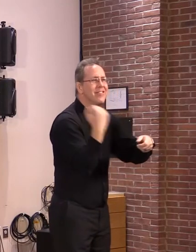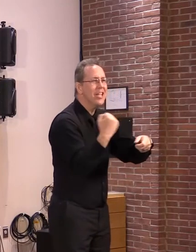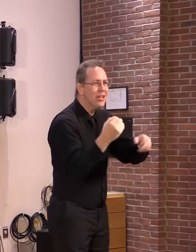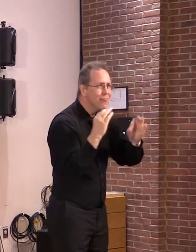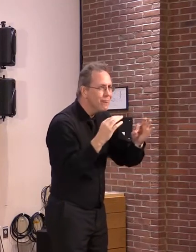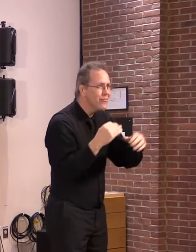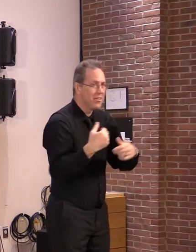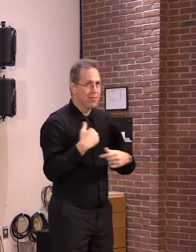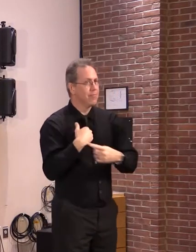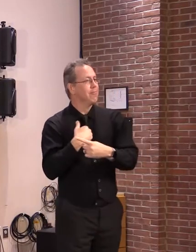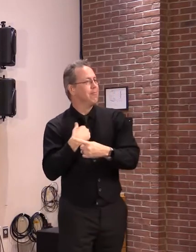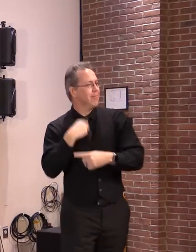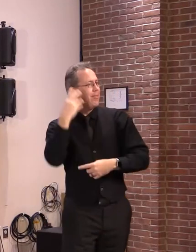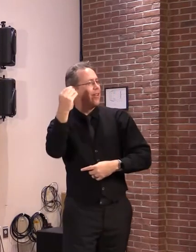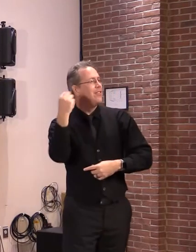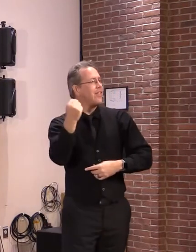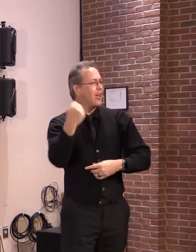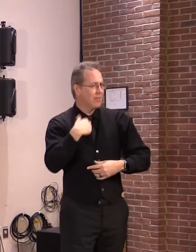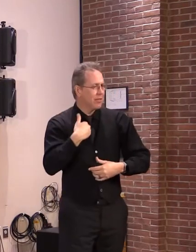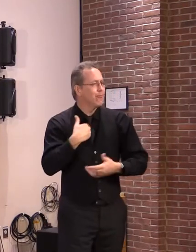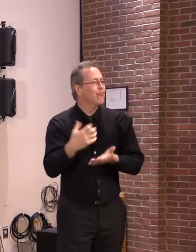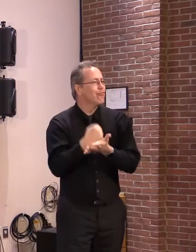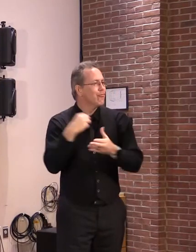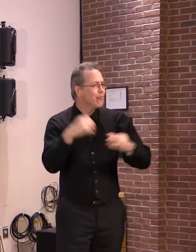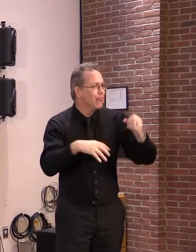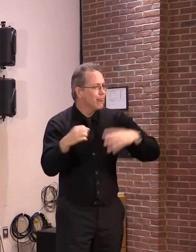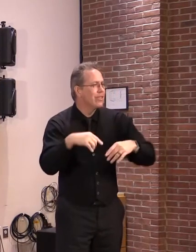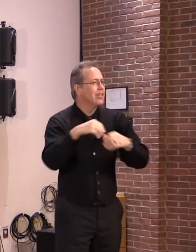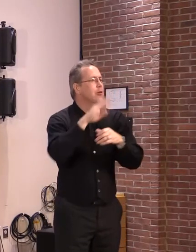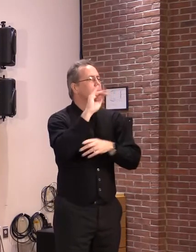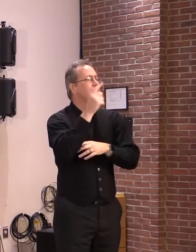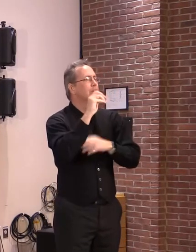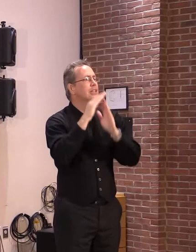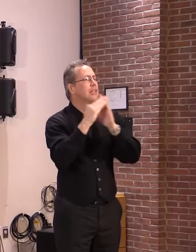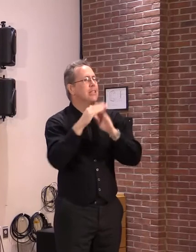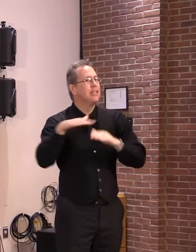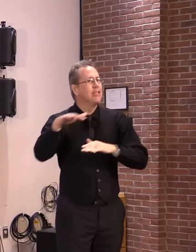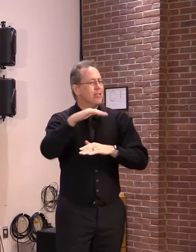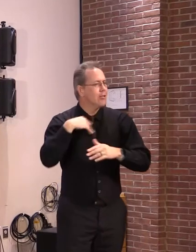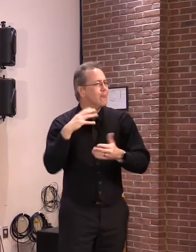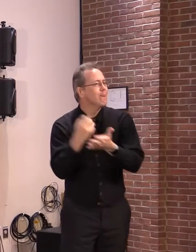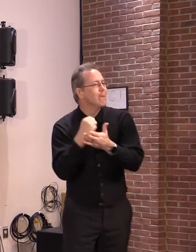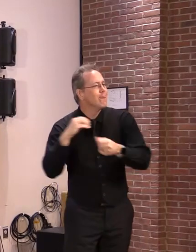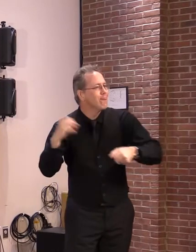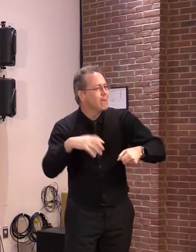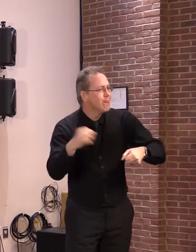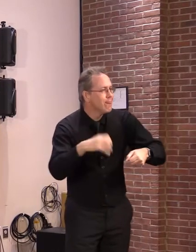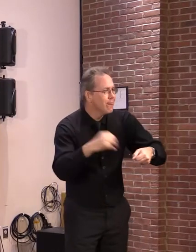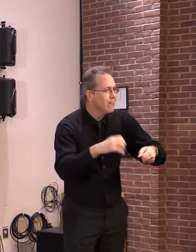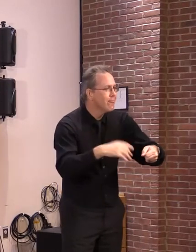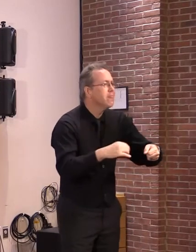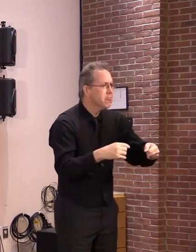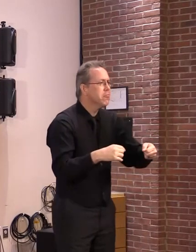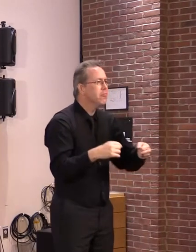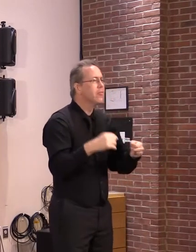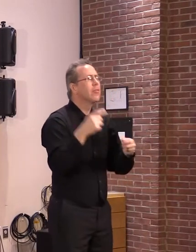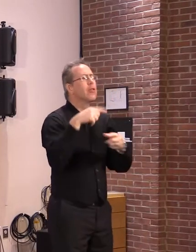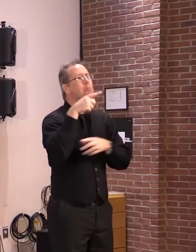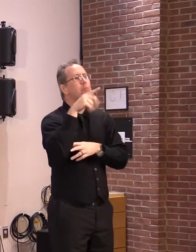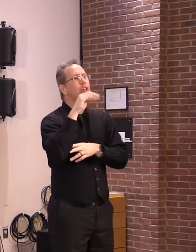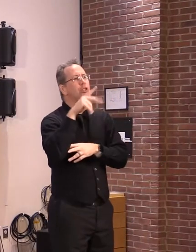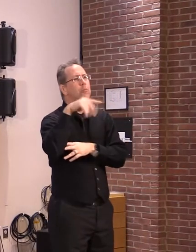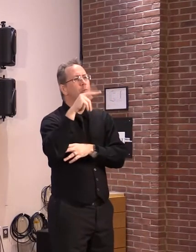pick up the same area around Berlin Pond. And just anecdotally, I didn't see as much litter